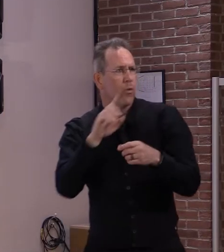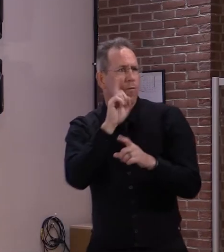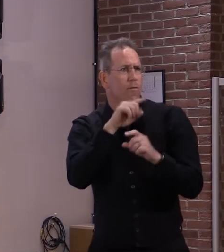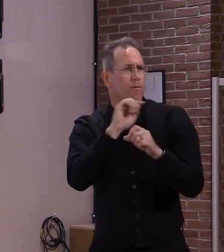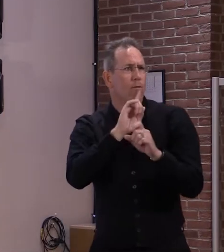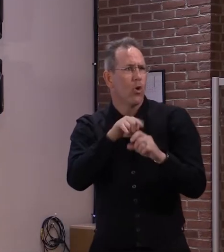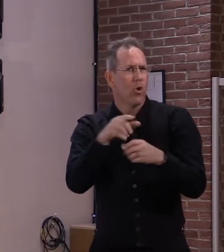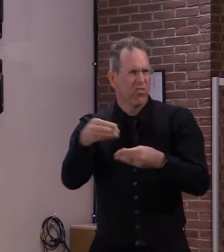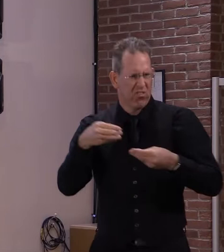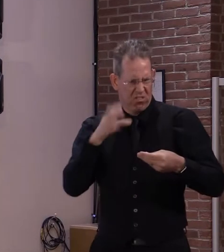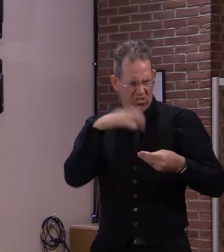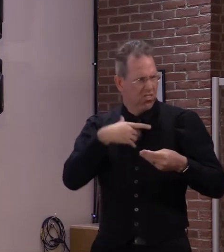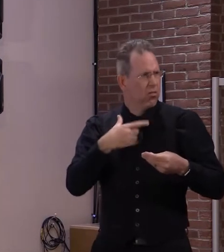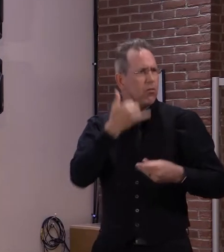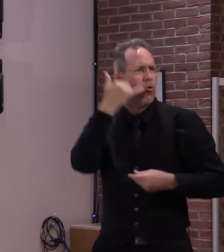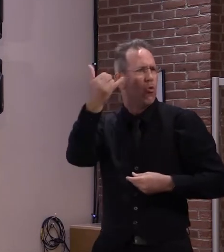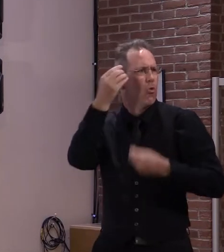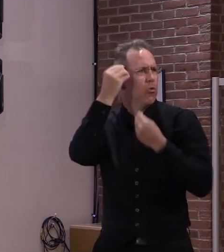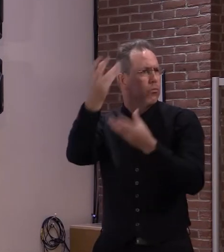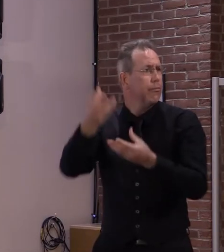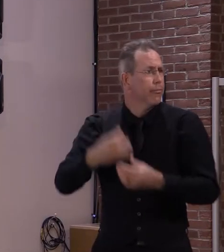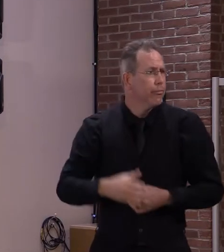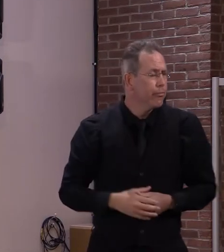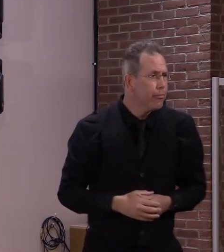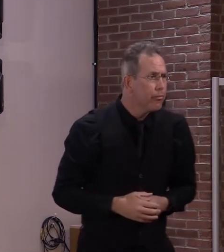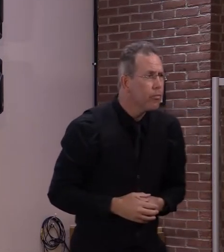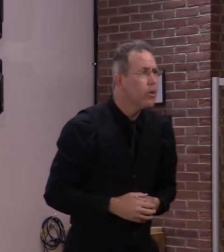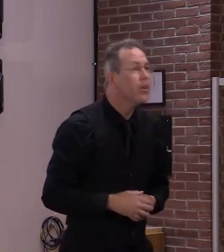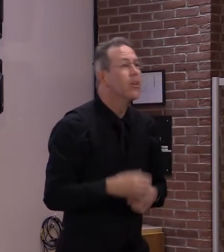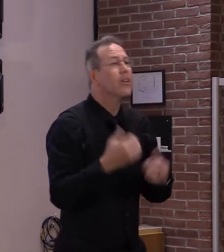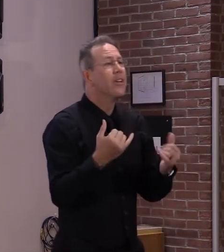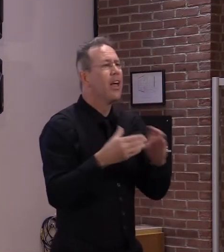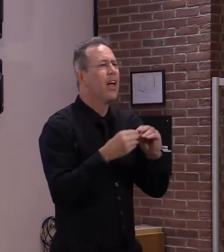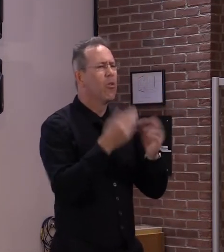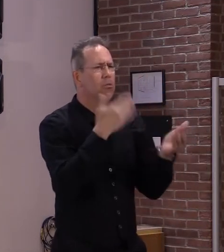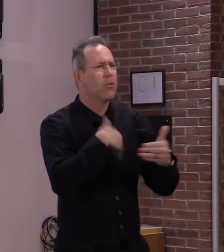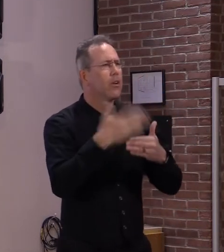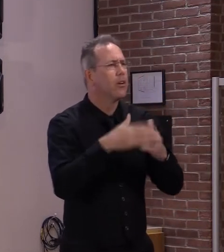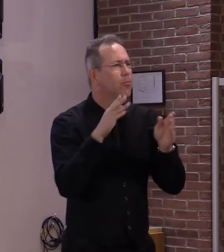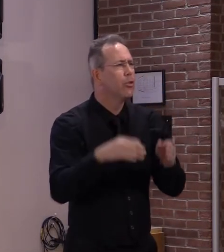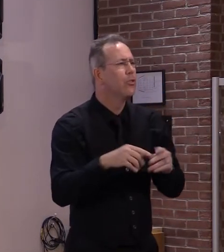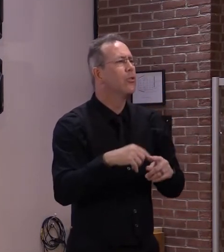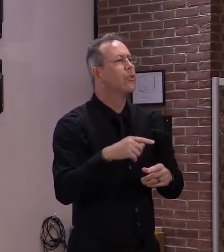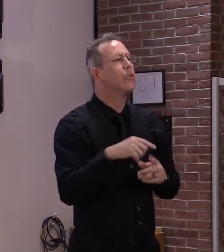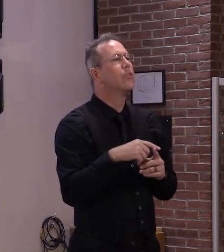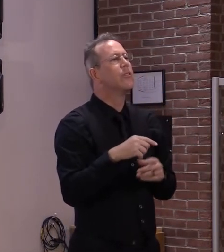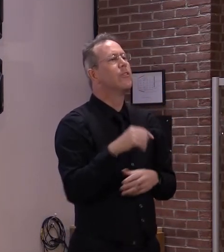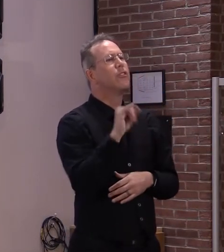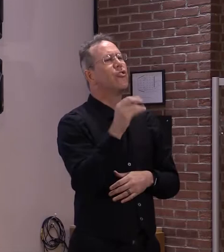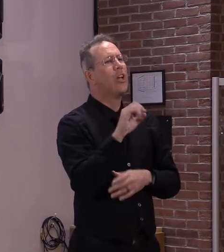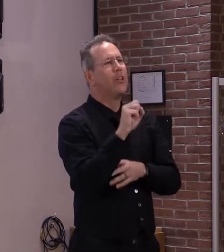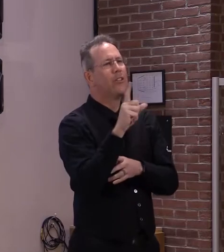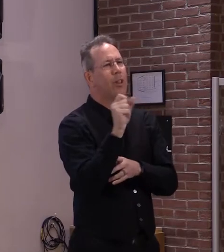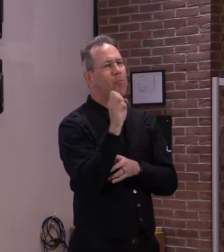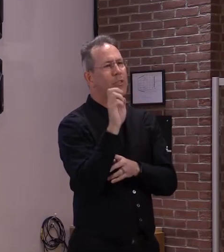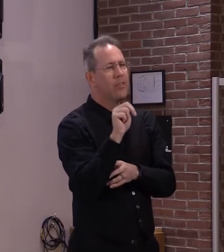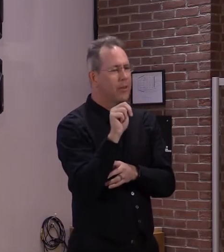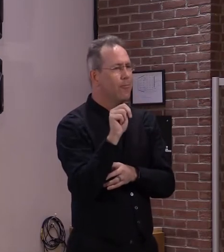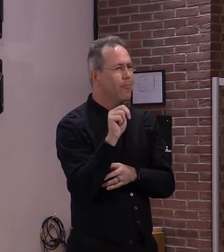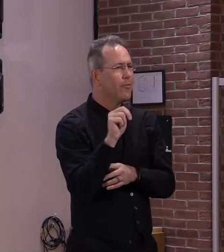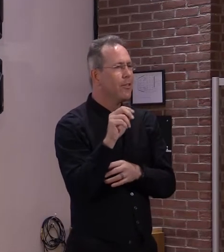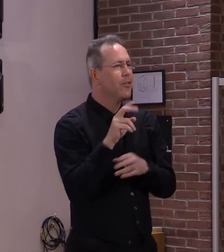-4104. And now I will turn it over to Jenny Samuelson, Deputy Secretary for the Agency of Human Services.